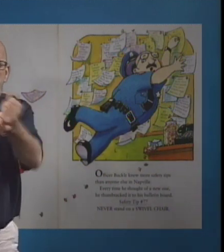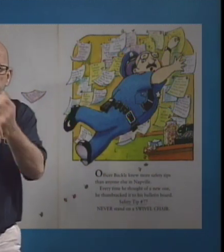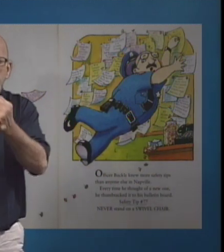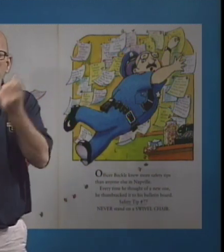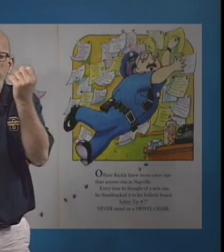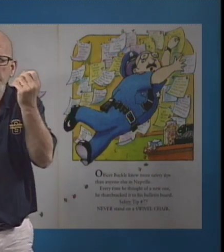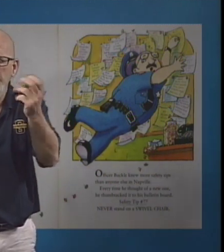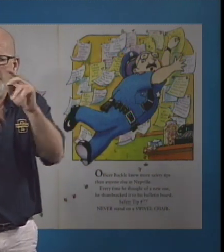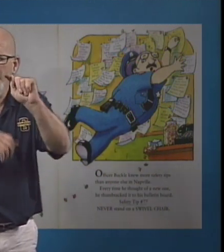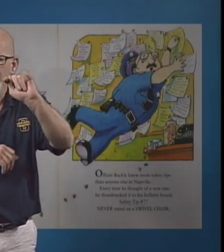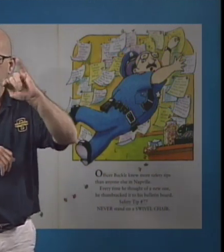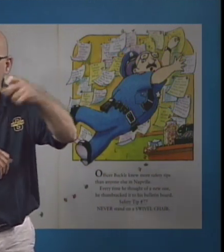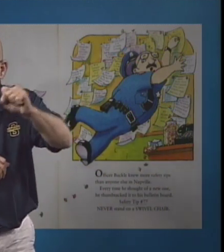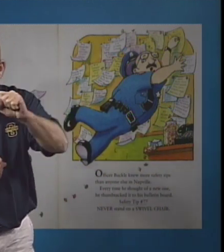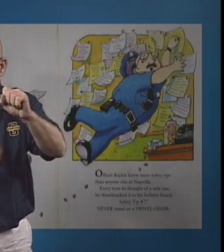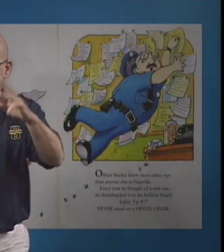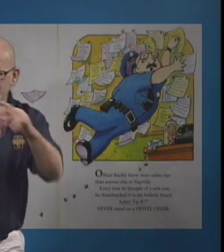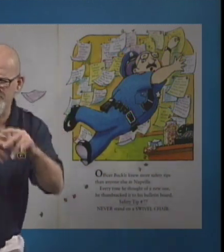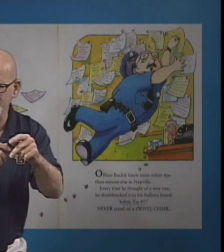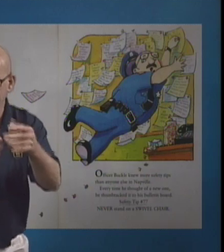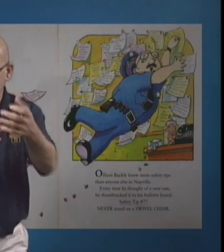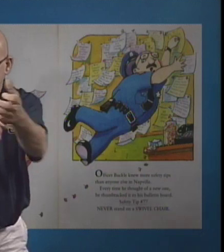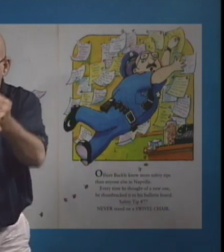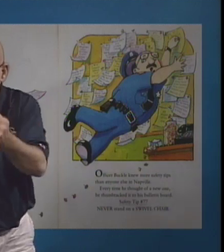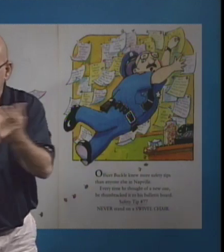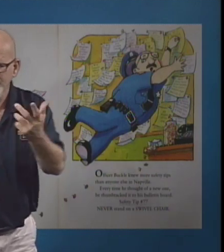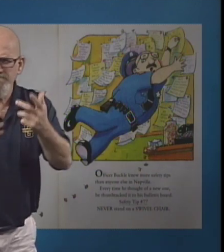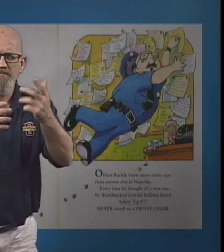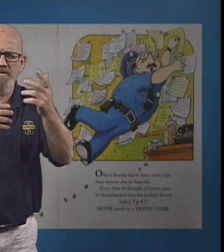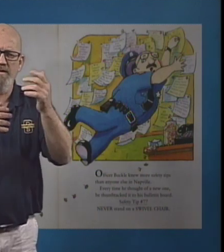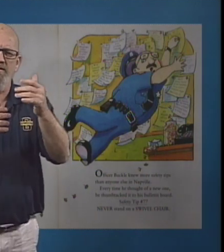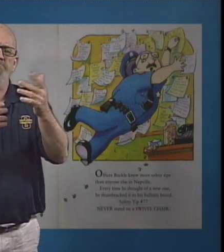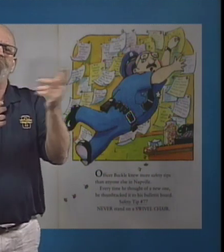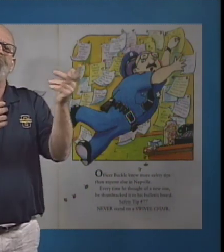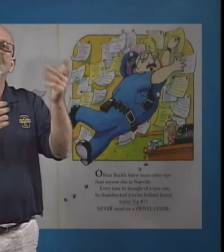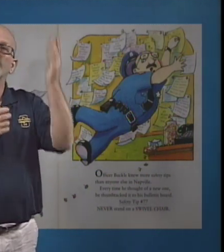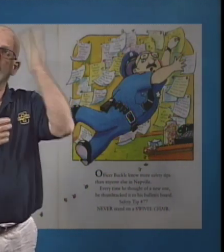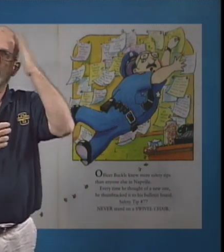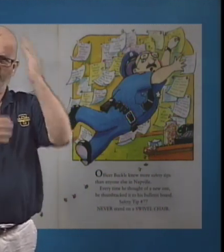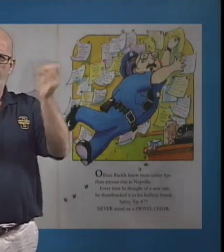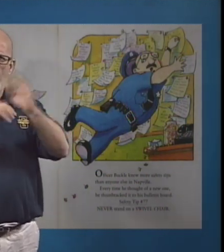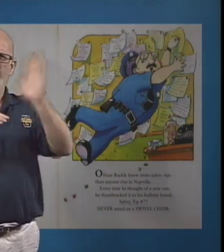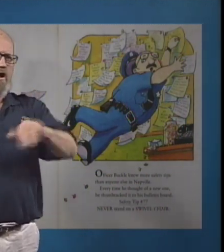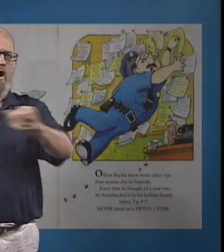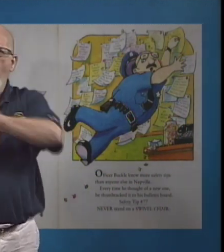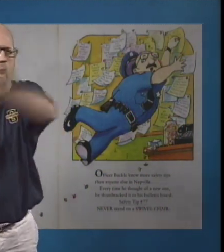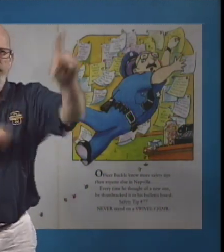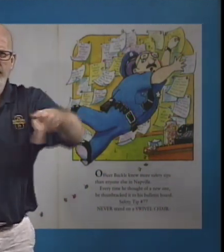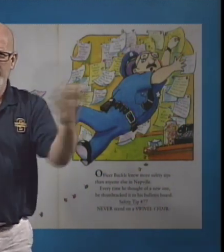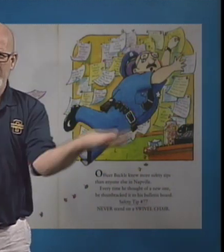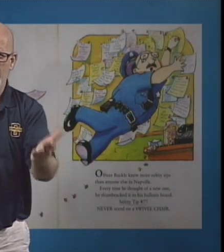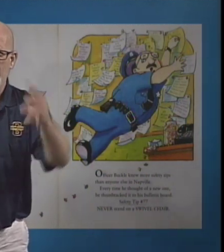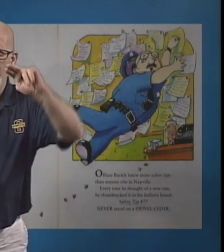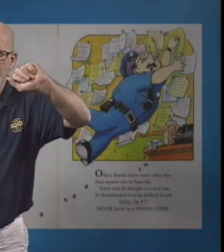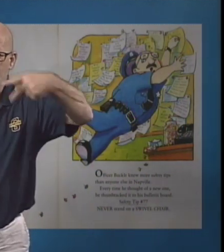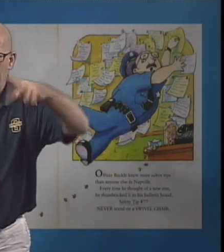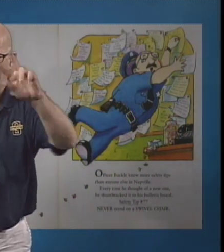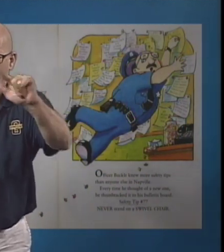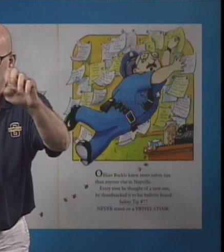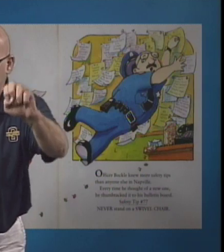Officer Buckle knew more safety tips than